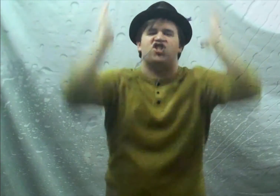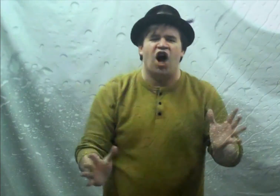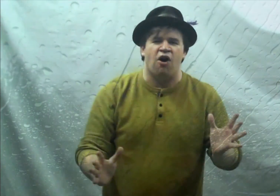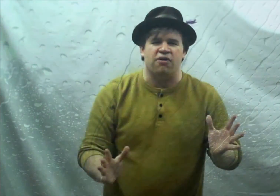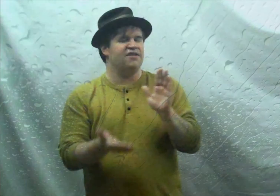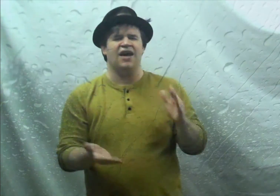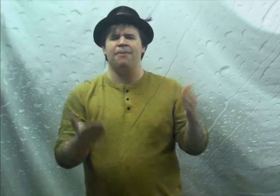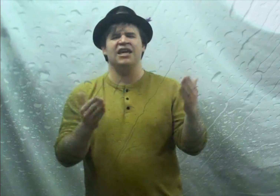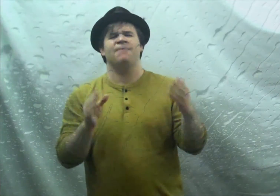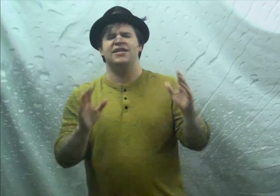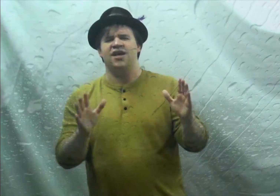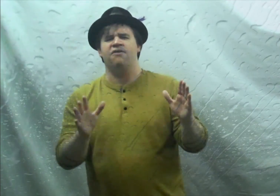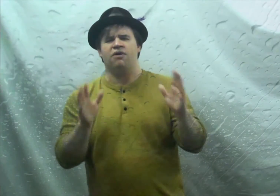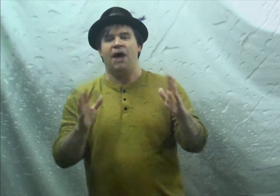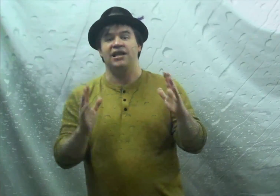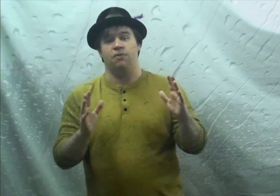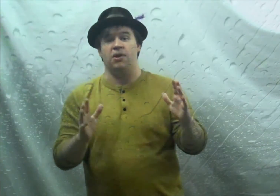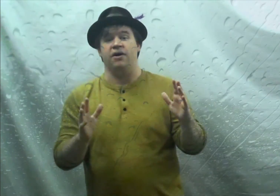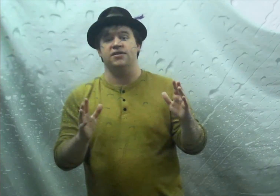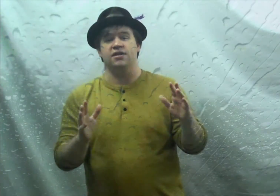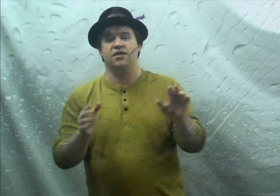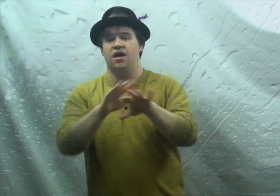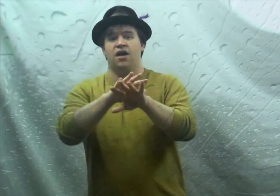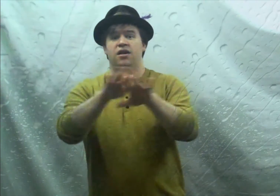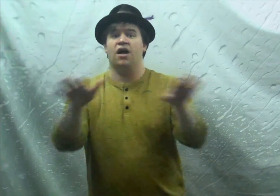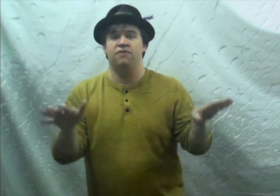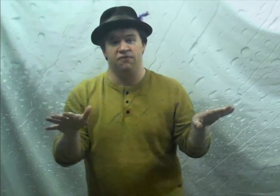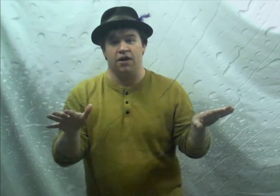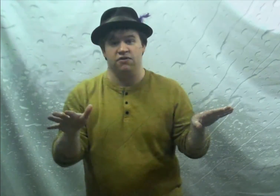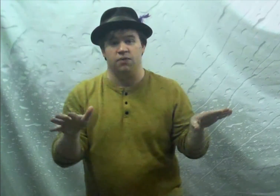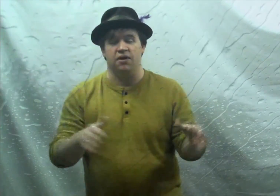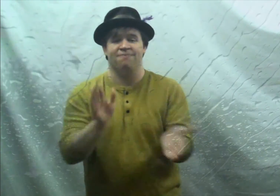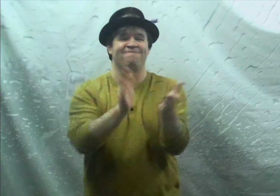stone I'm gonna give myself around the applause sense none of you haha